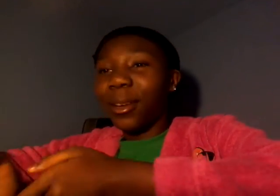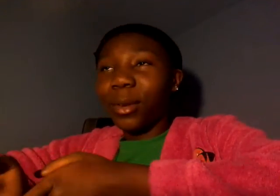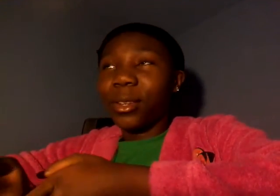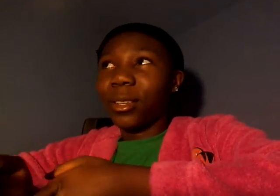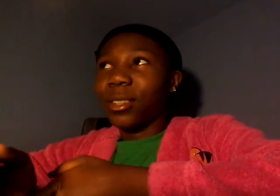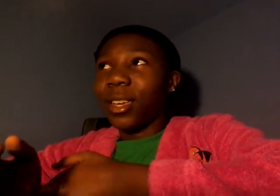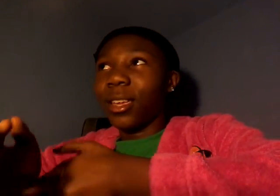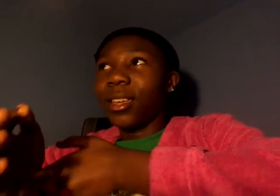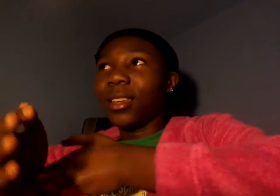outrageous